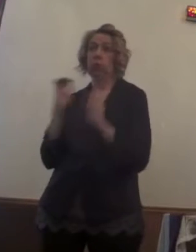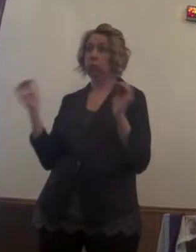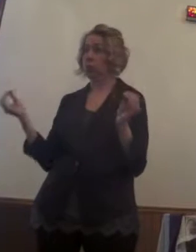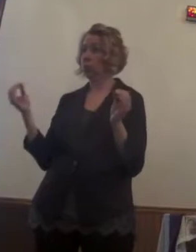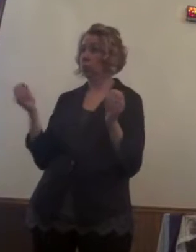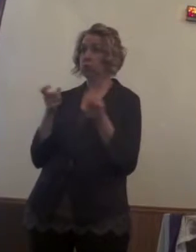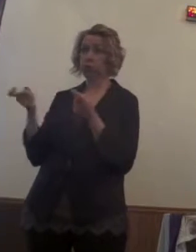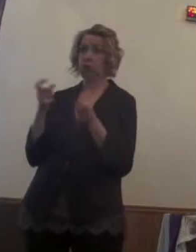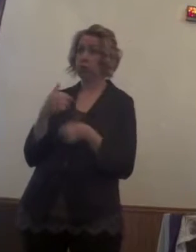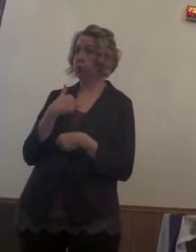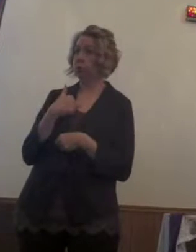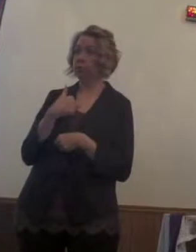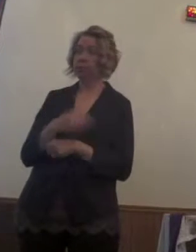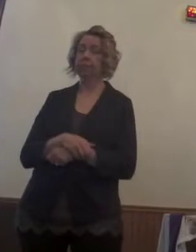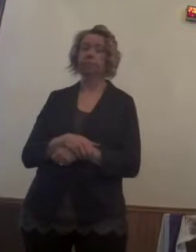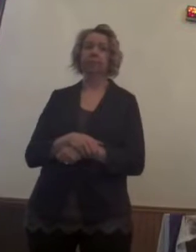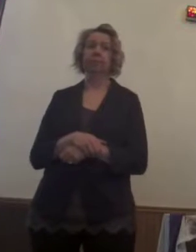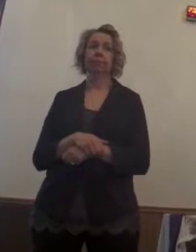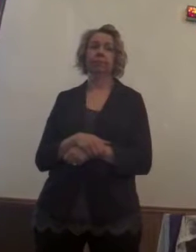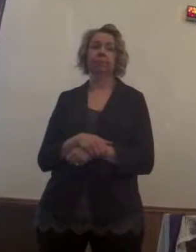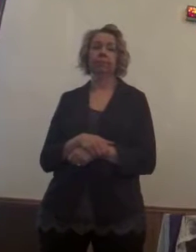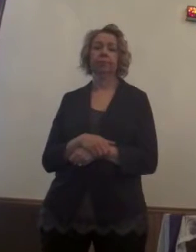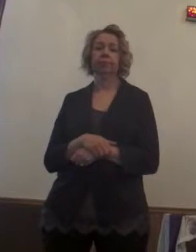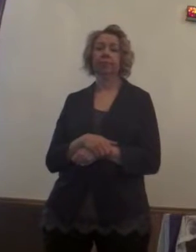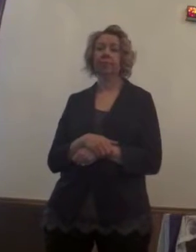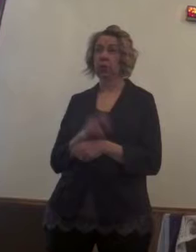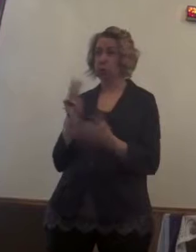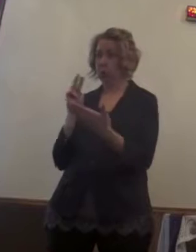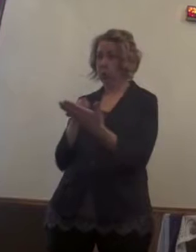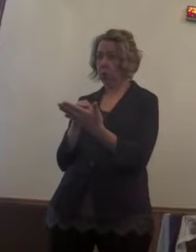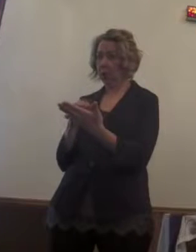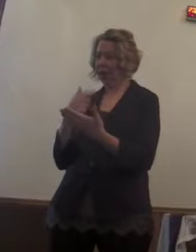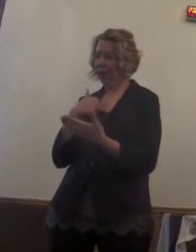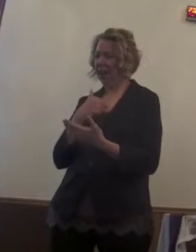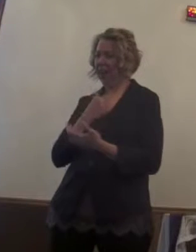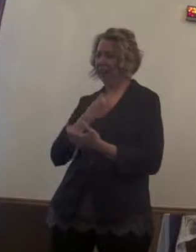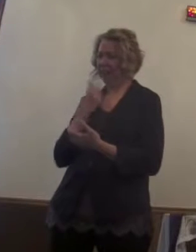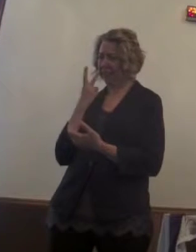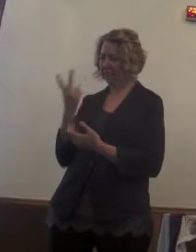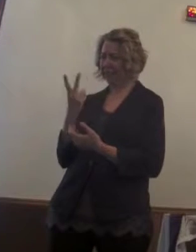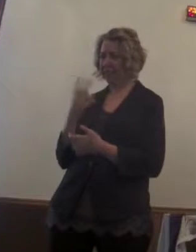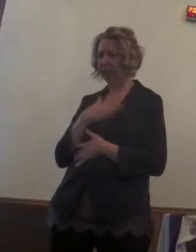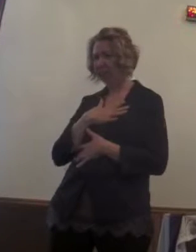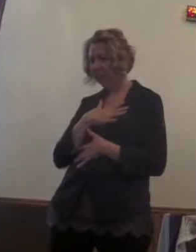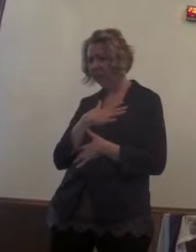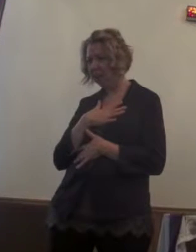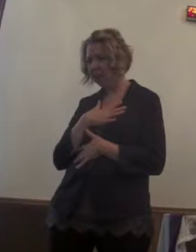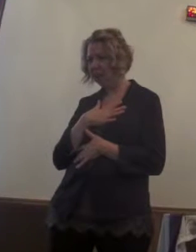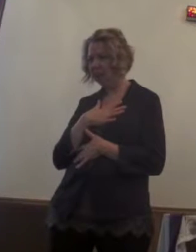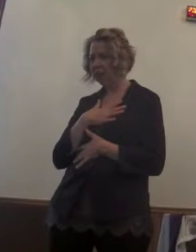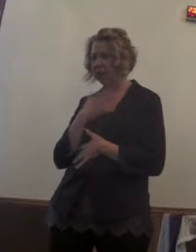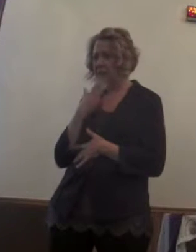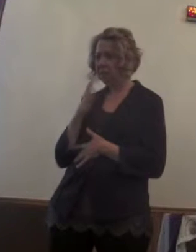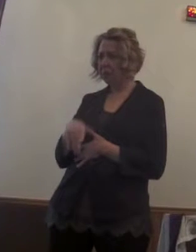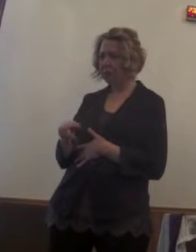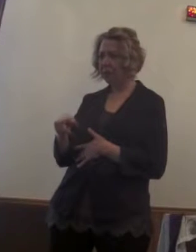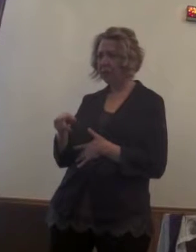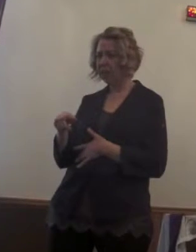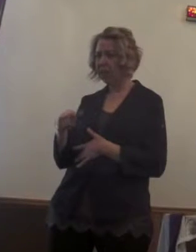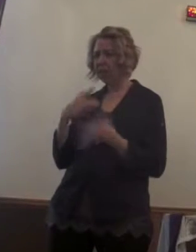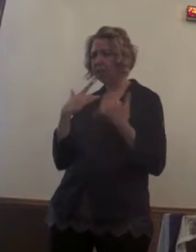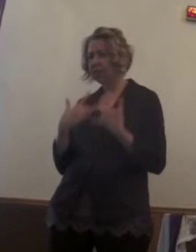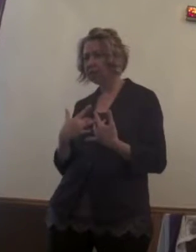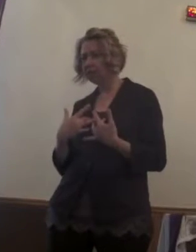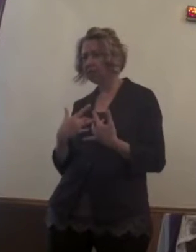Right? I think if you look at it carefully, when we express regret, we've lost all control. And